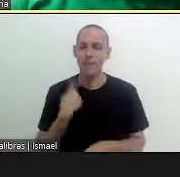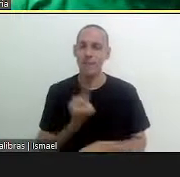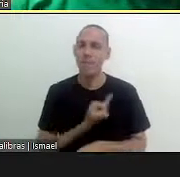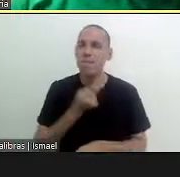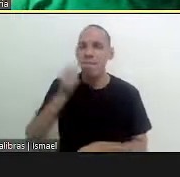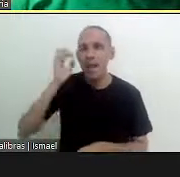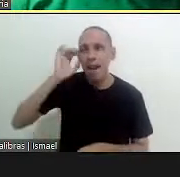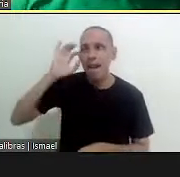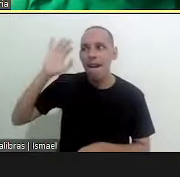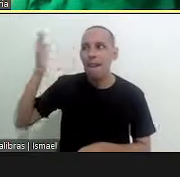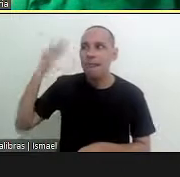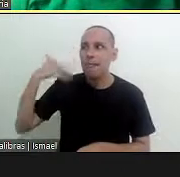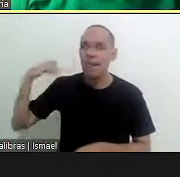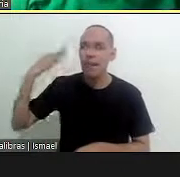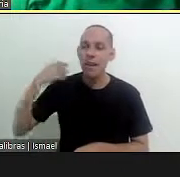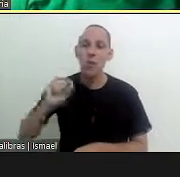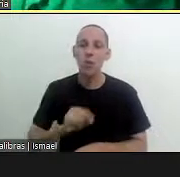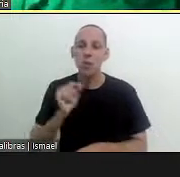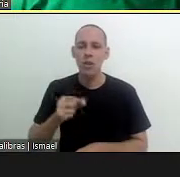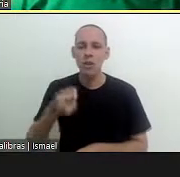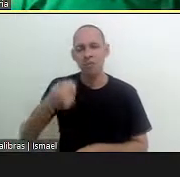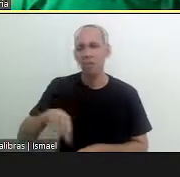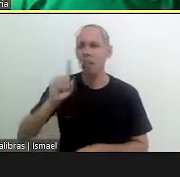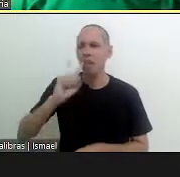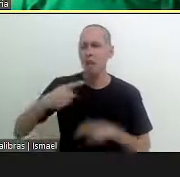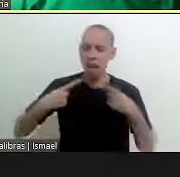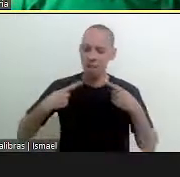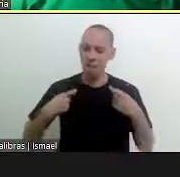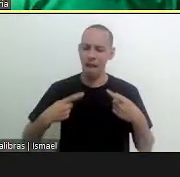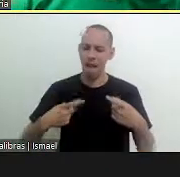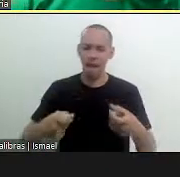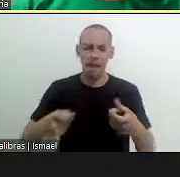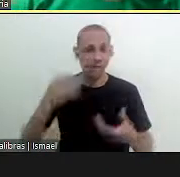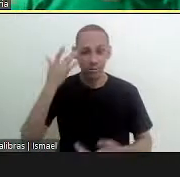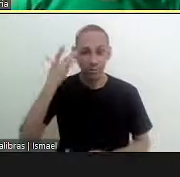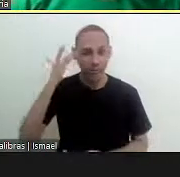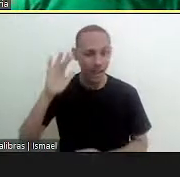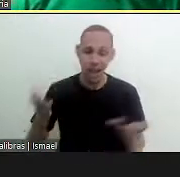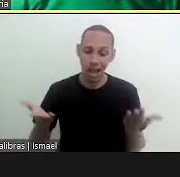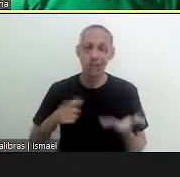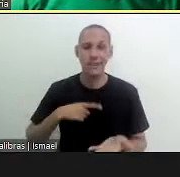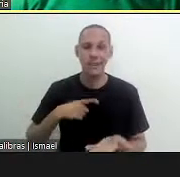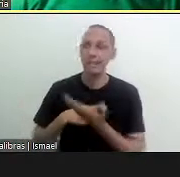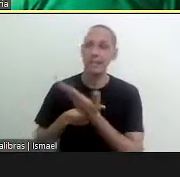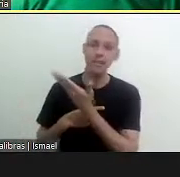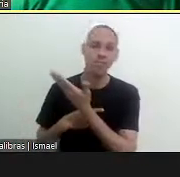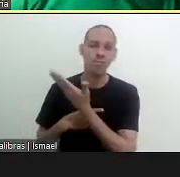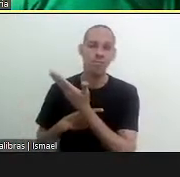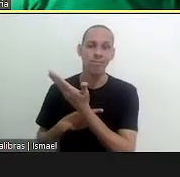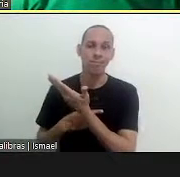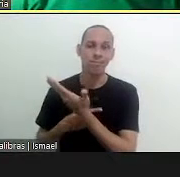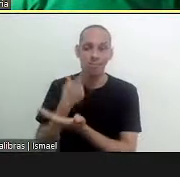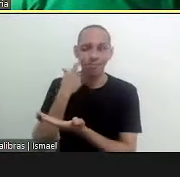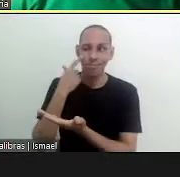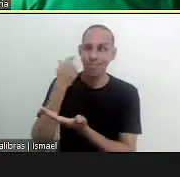we also think of not having to face a war as we are seeing